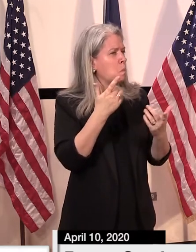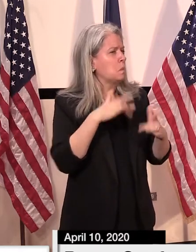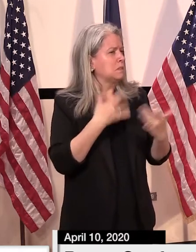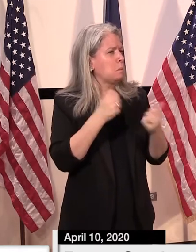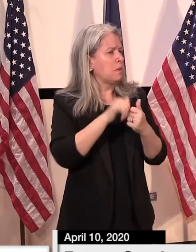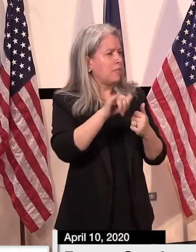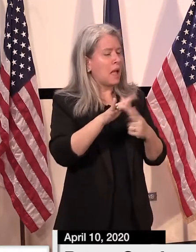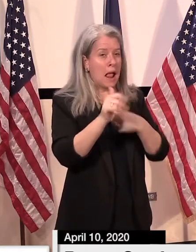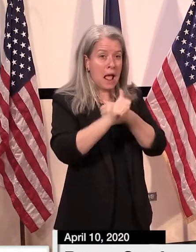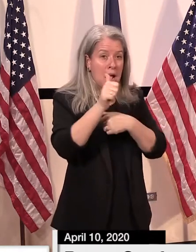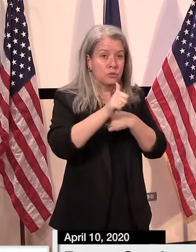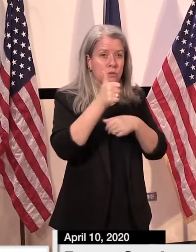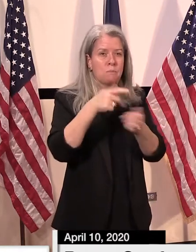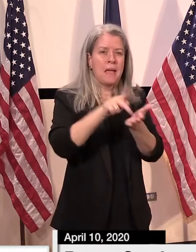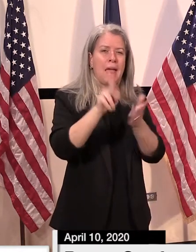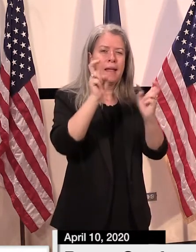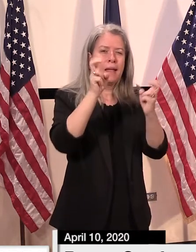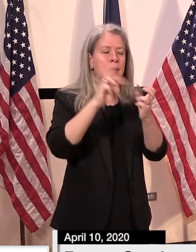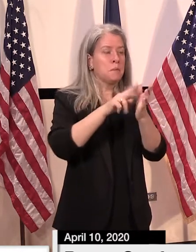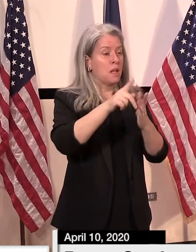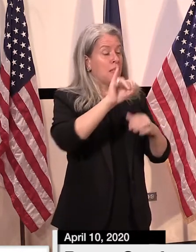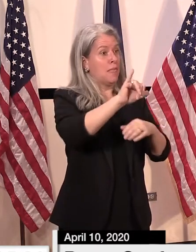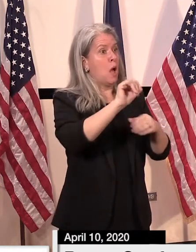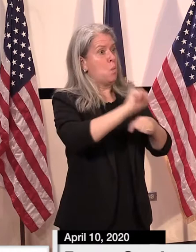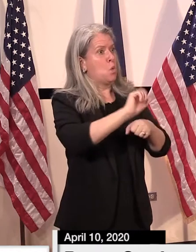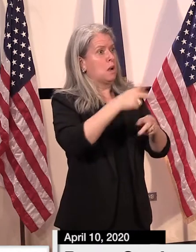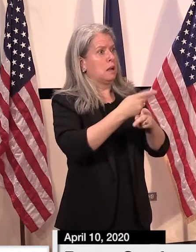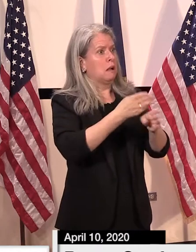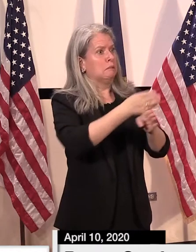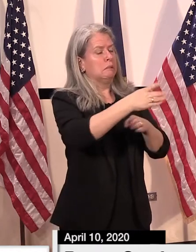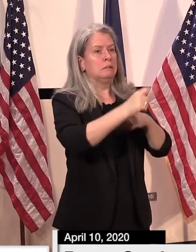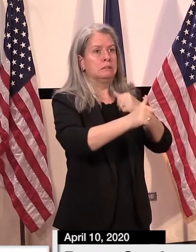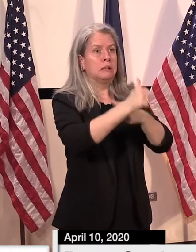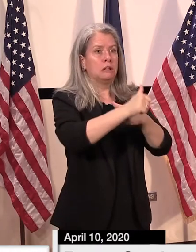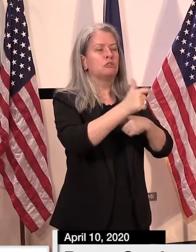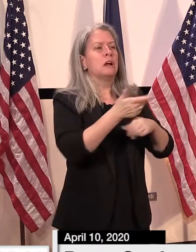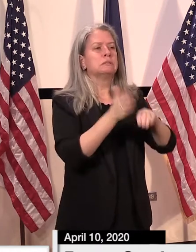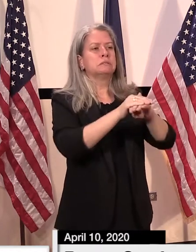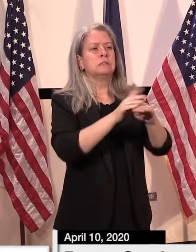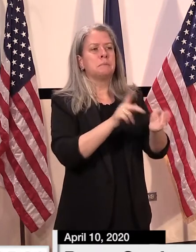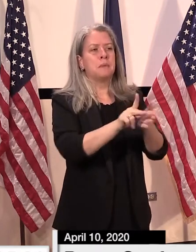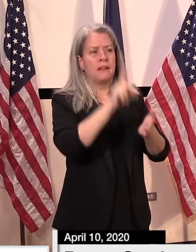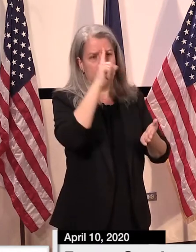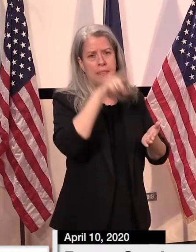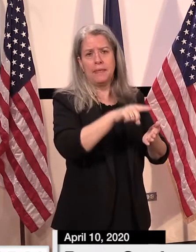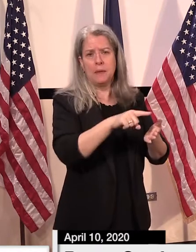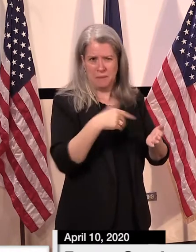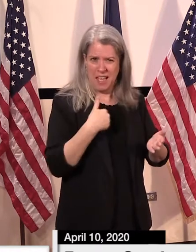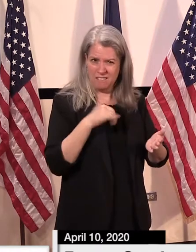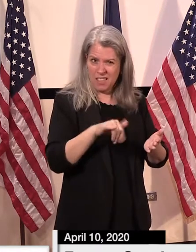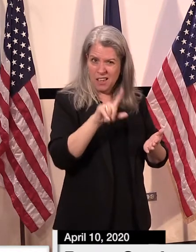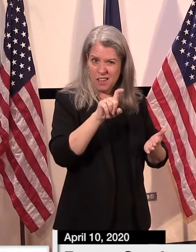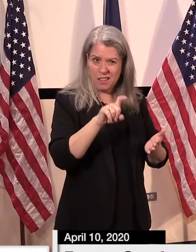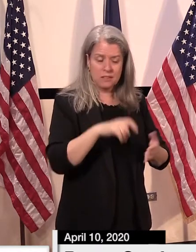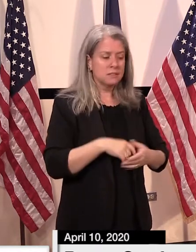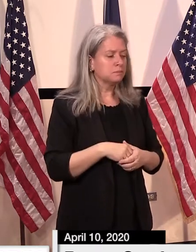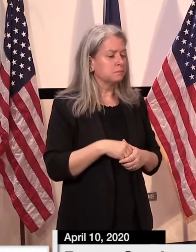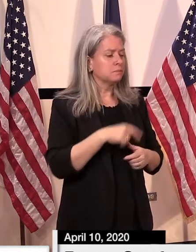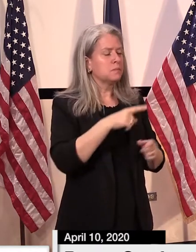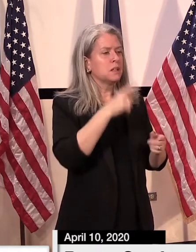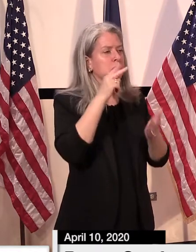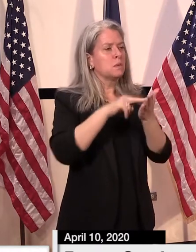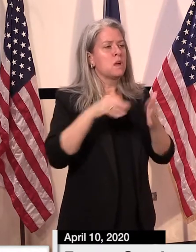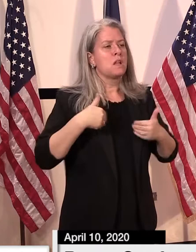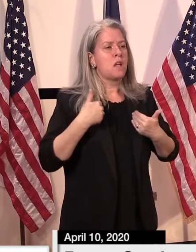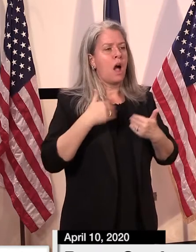with that? Yeah, I do. I've been briefed on that. But we have Secretary Young on the line, and she can give us the exact numbers.